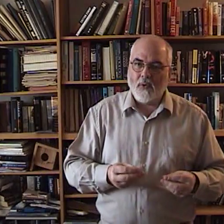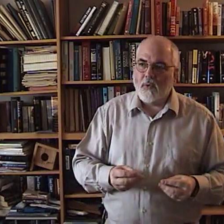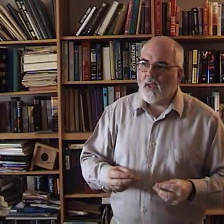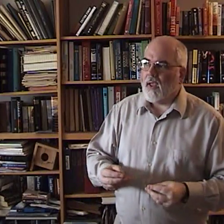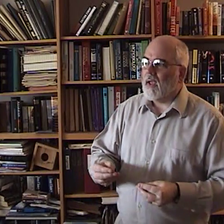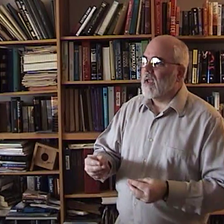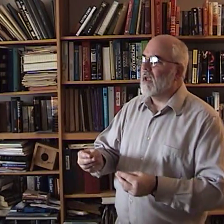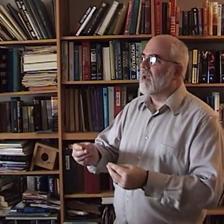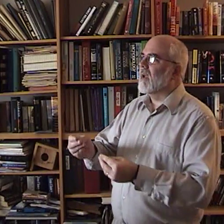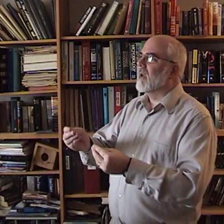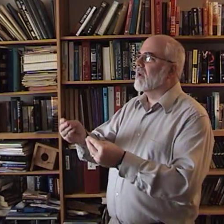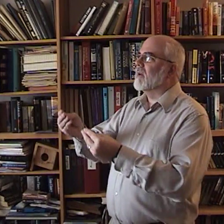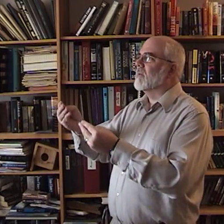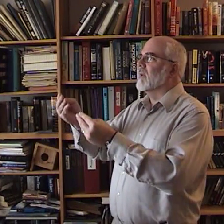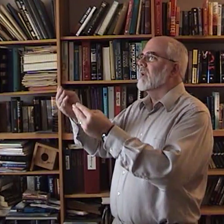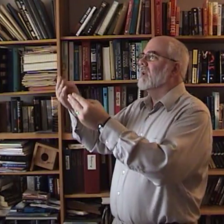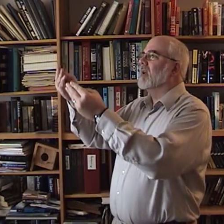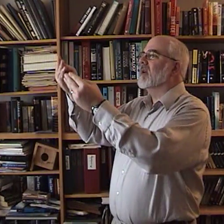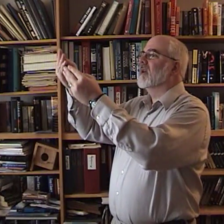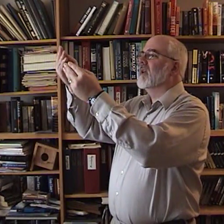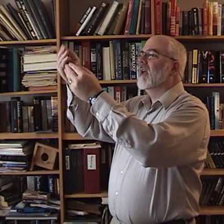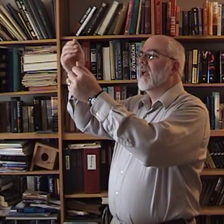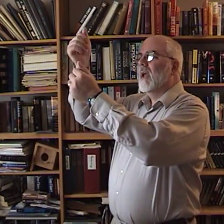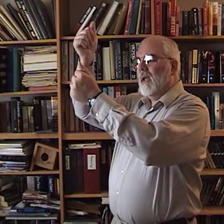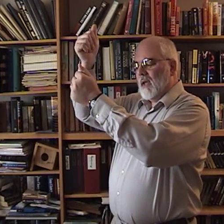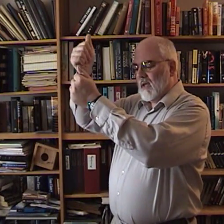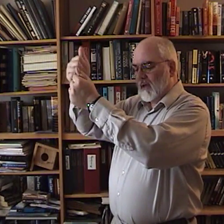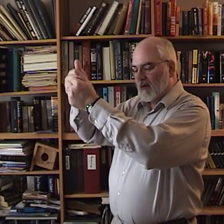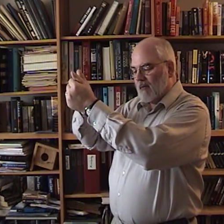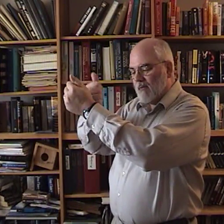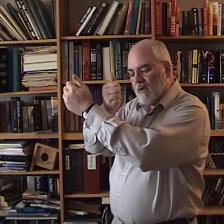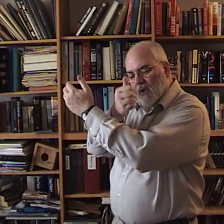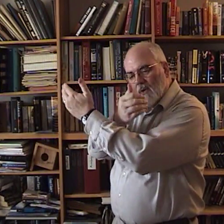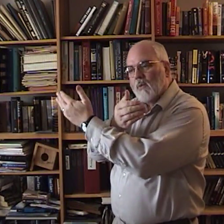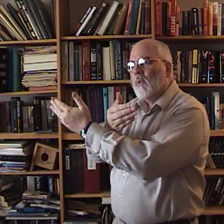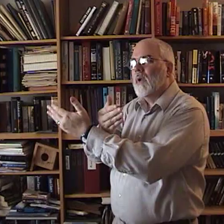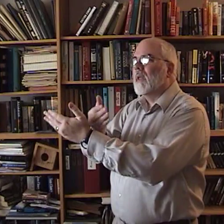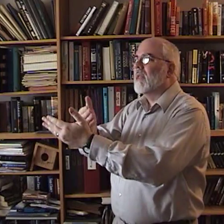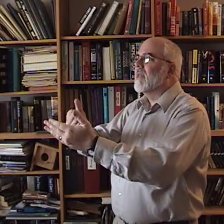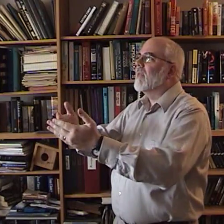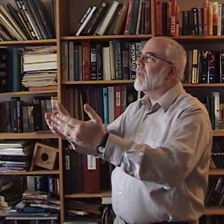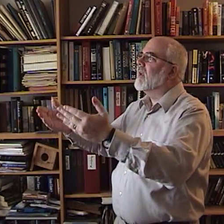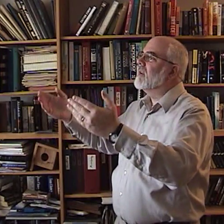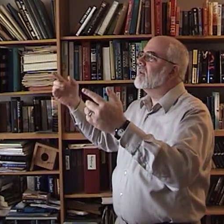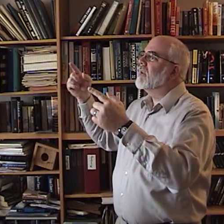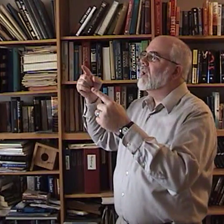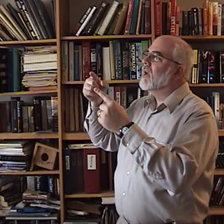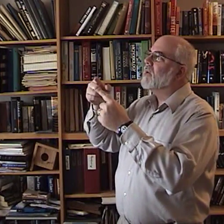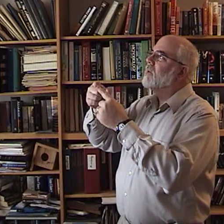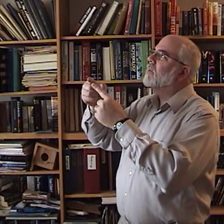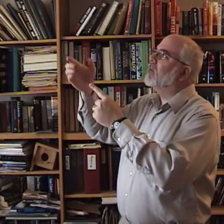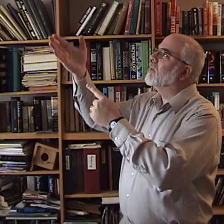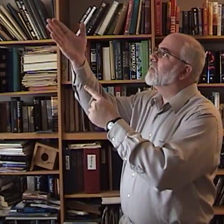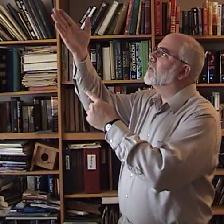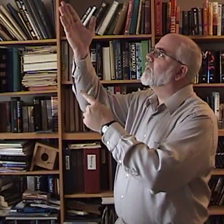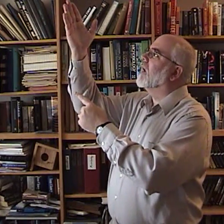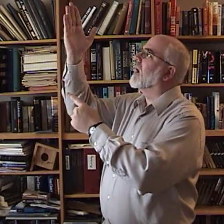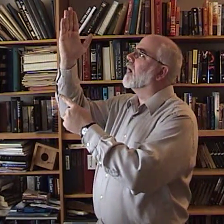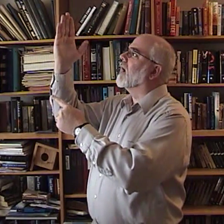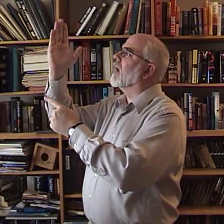carry if we think to God